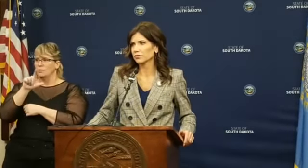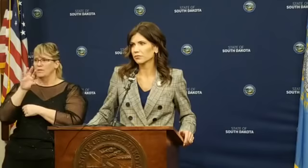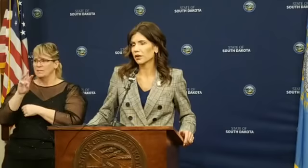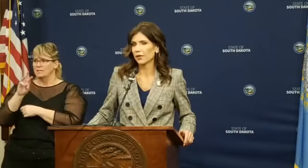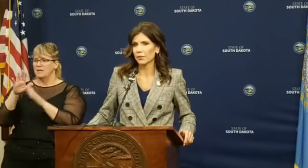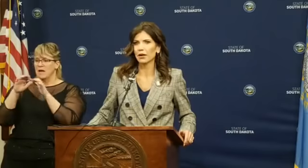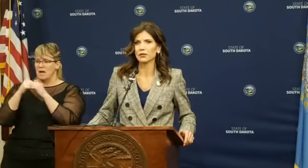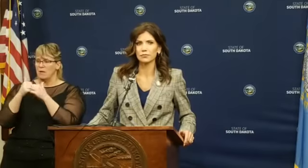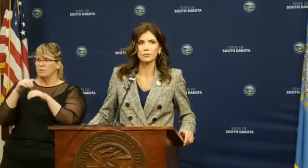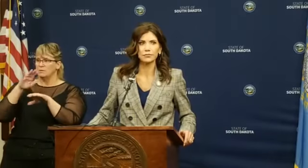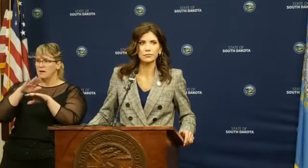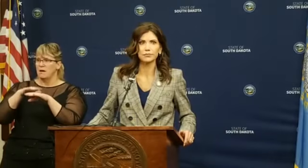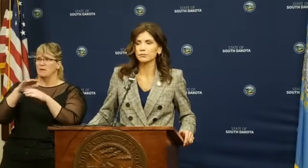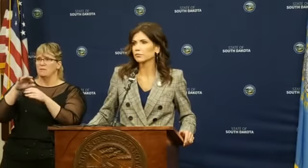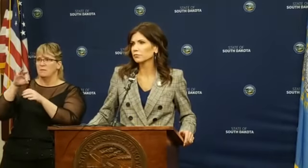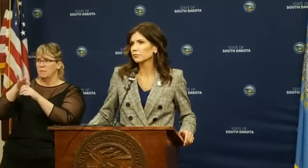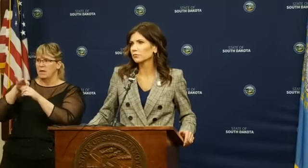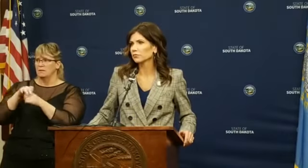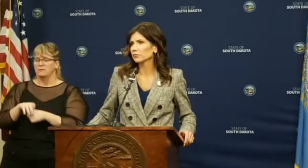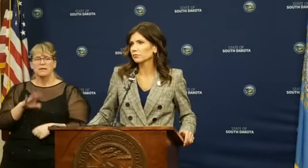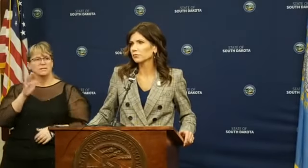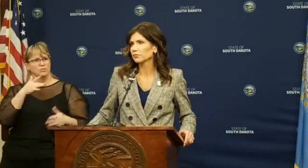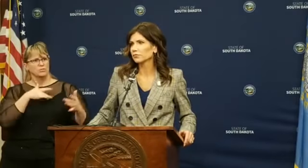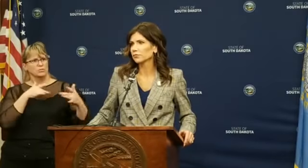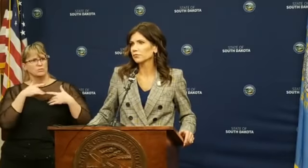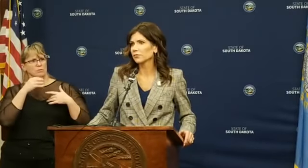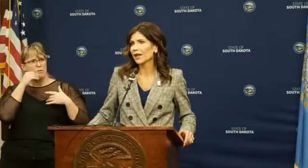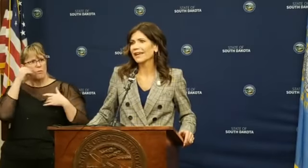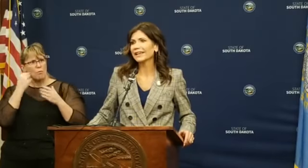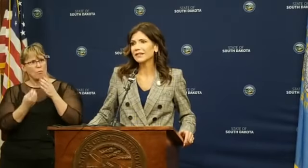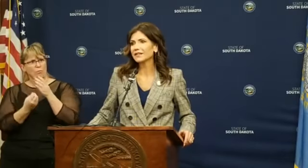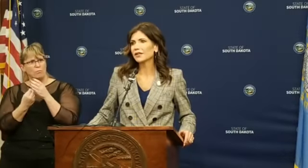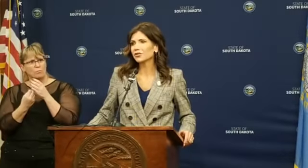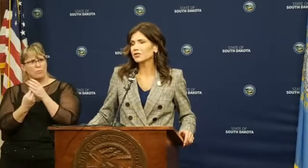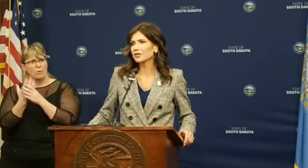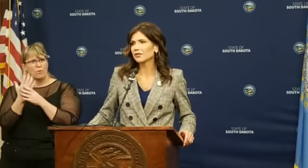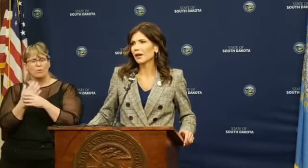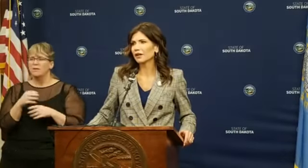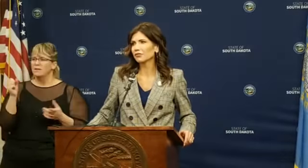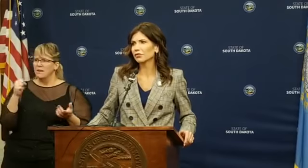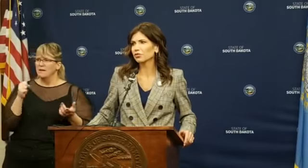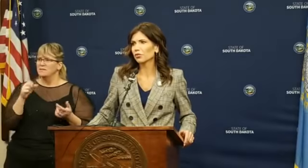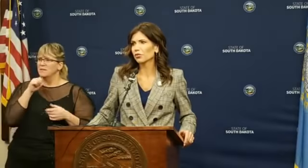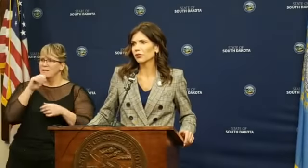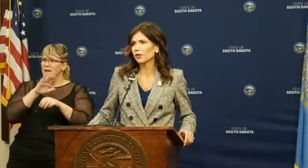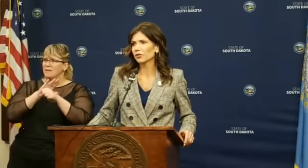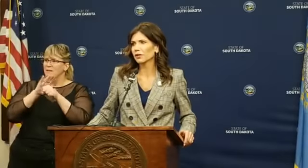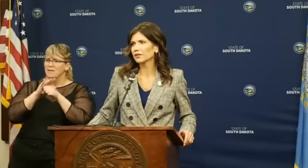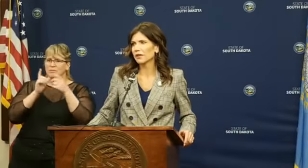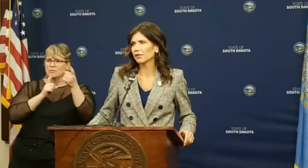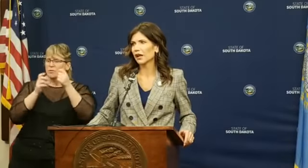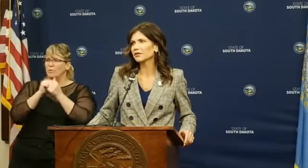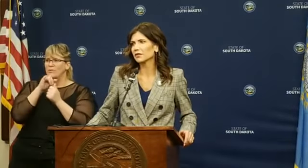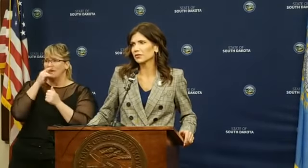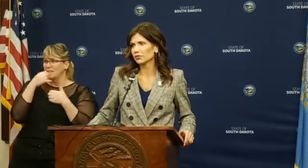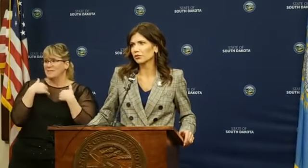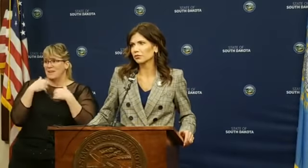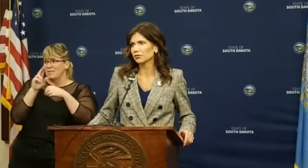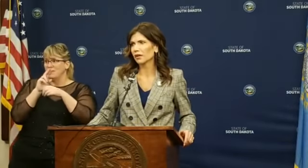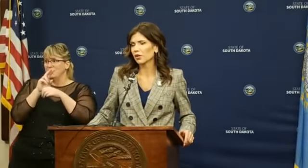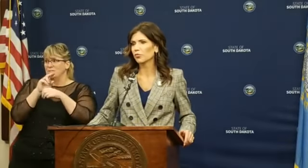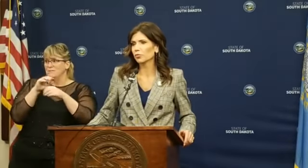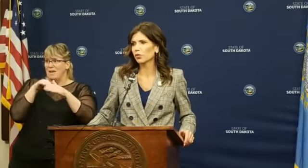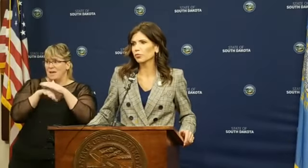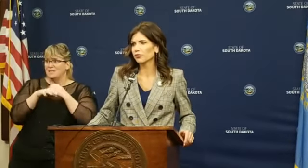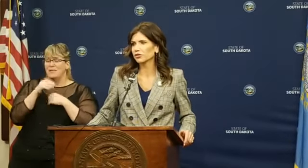way it was on the ballot. Is your main concern, the homegrown provision? It is, and then just the lack of control around our kids having access to